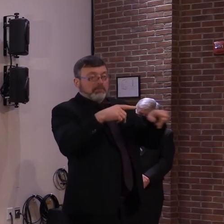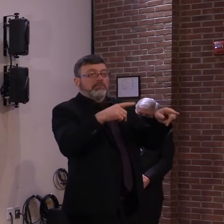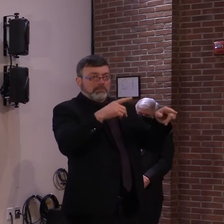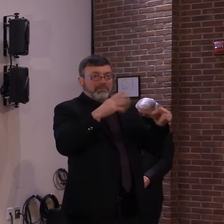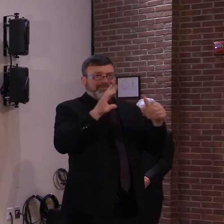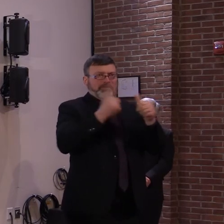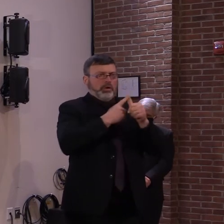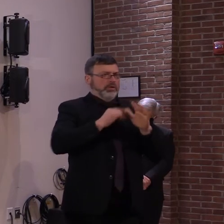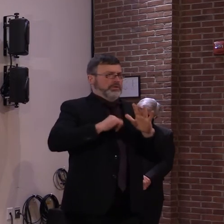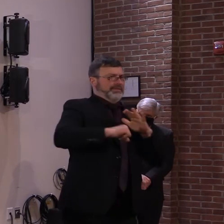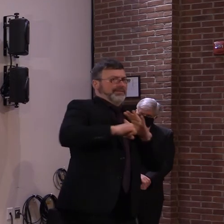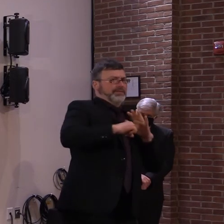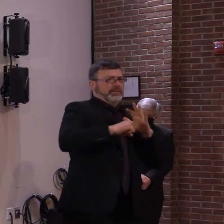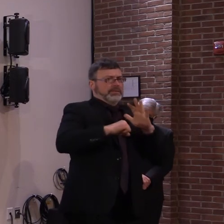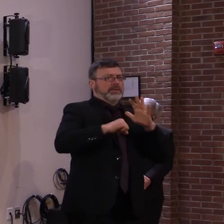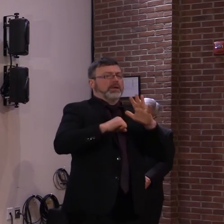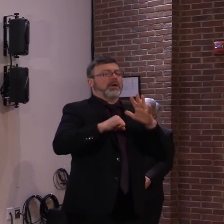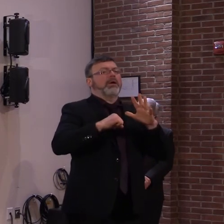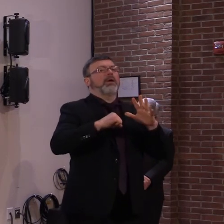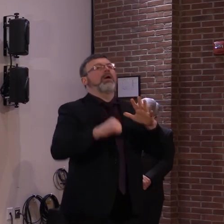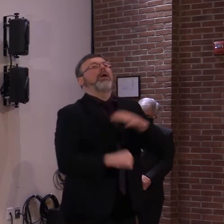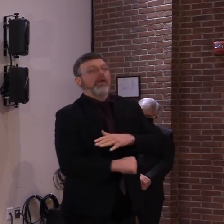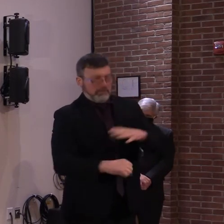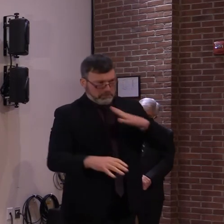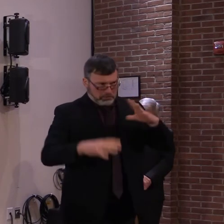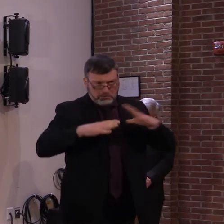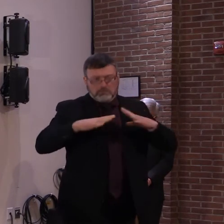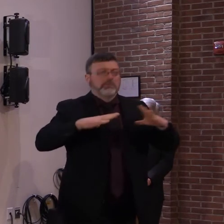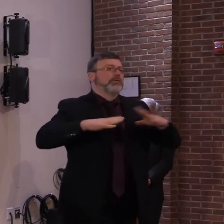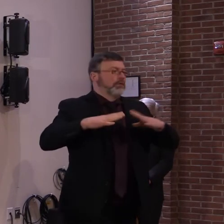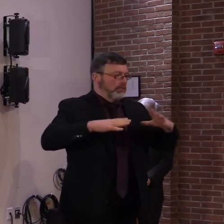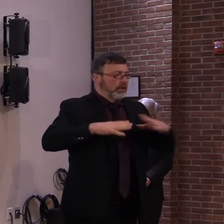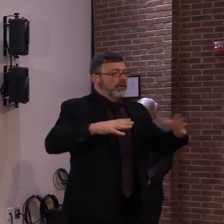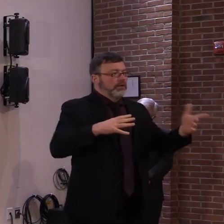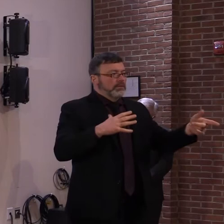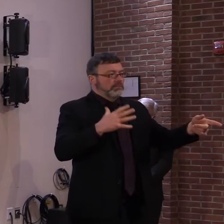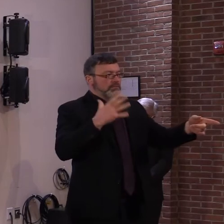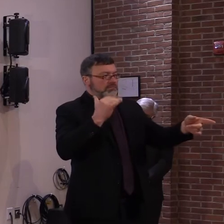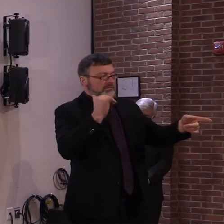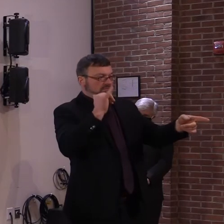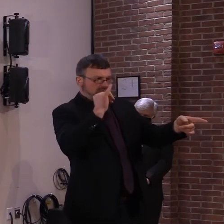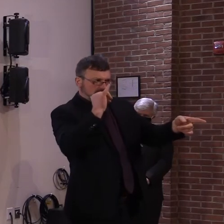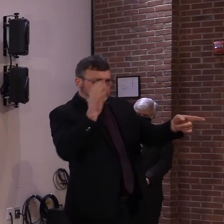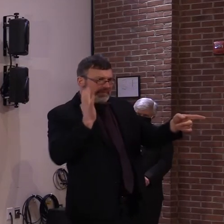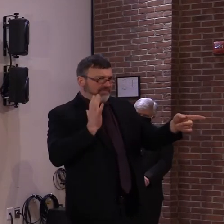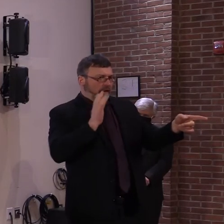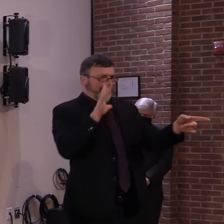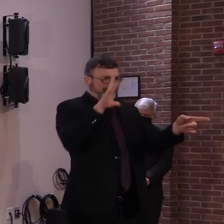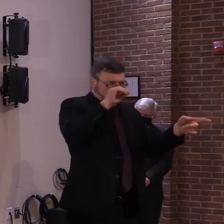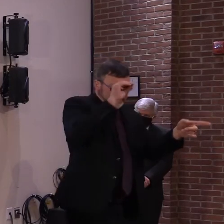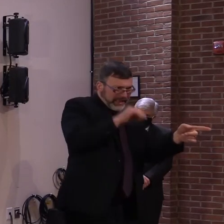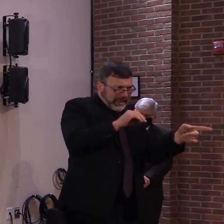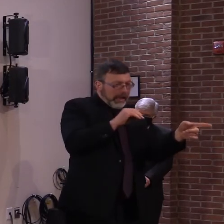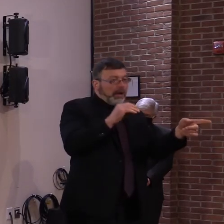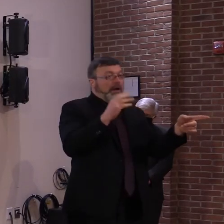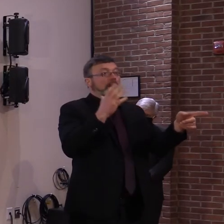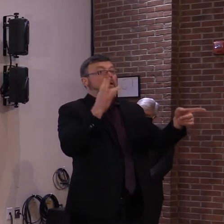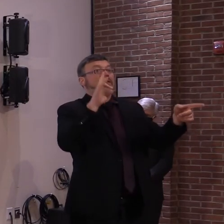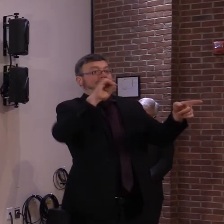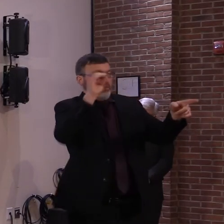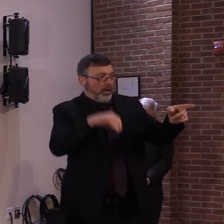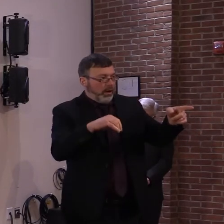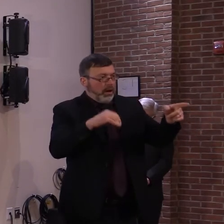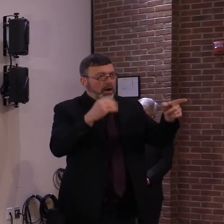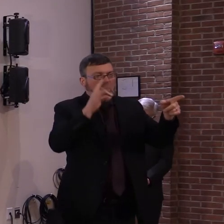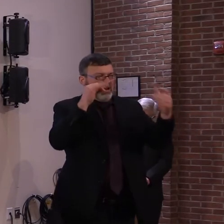And that has gone from 60 to 70 to 80%. But I can't give you a number that's a final number yet for